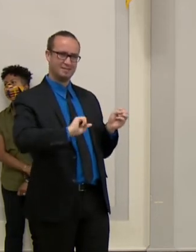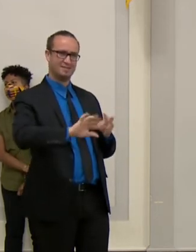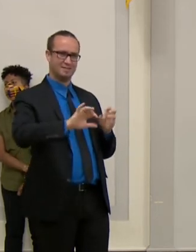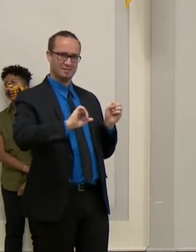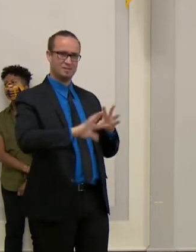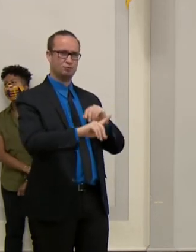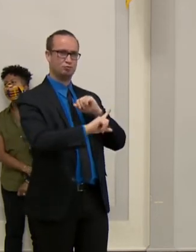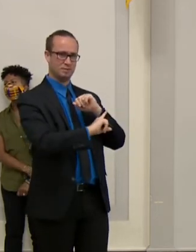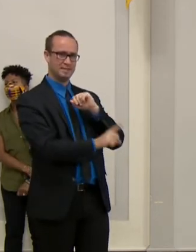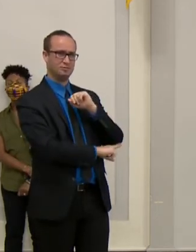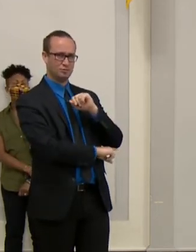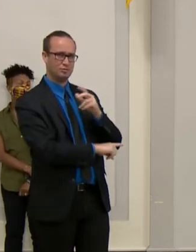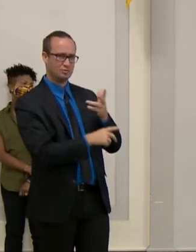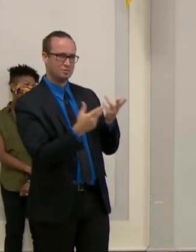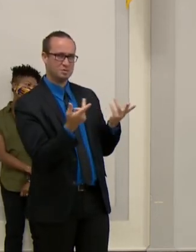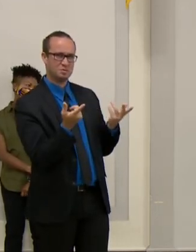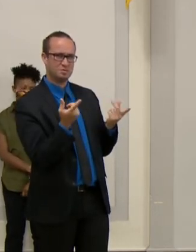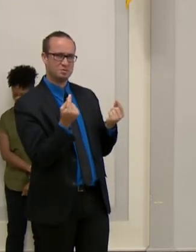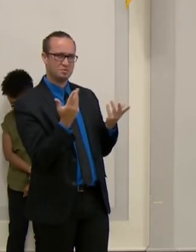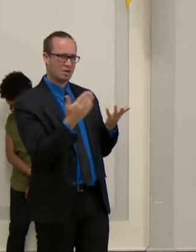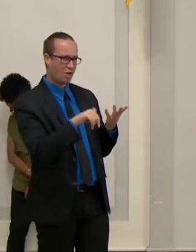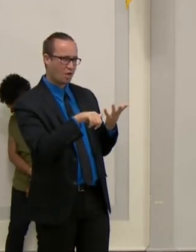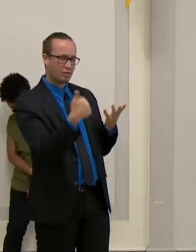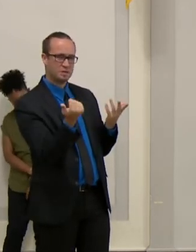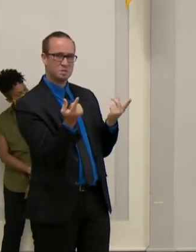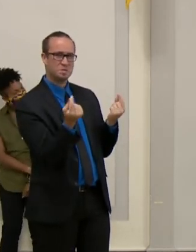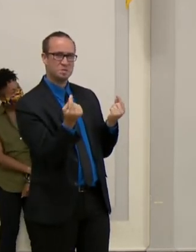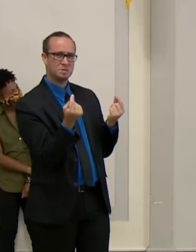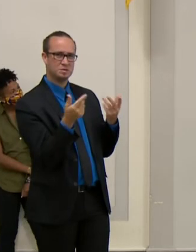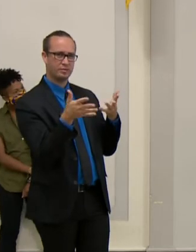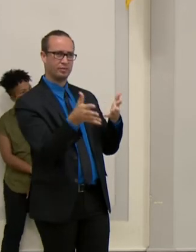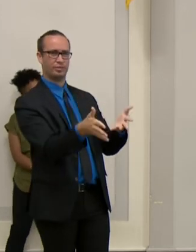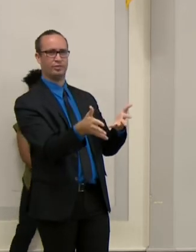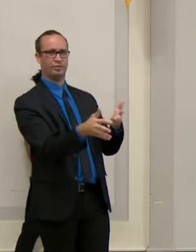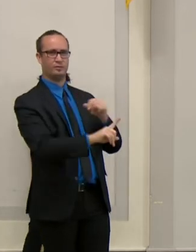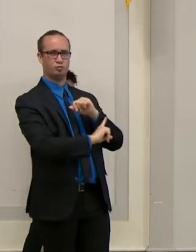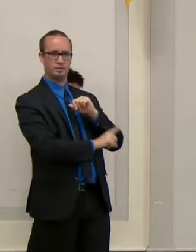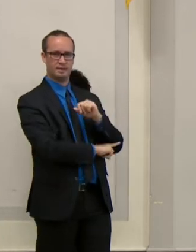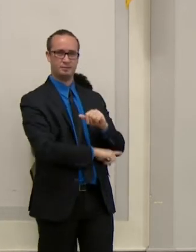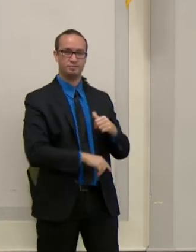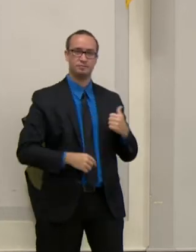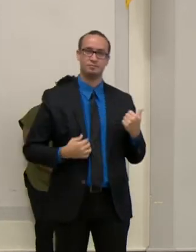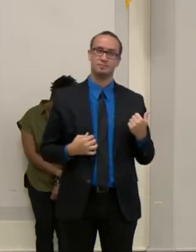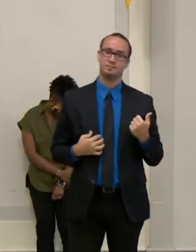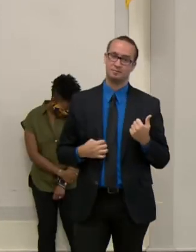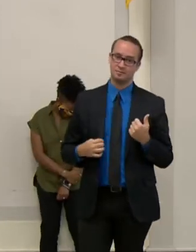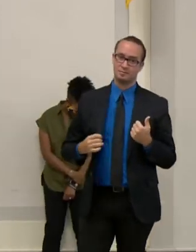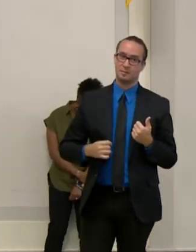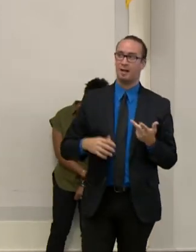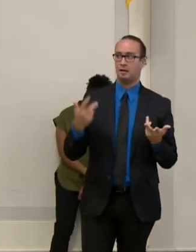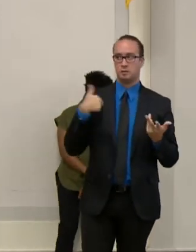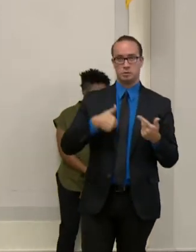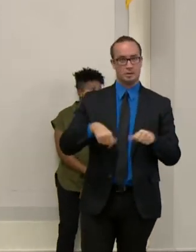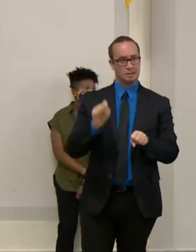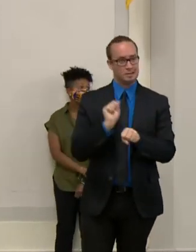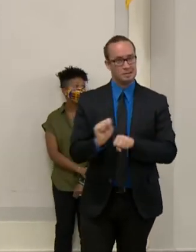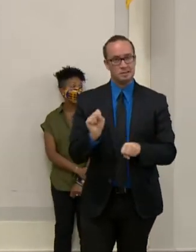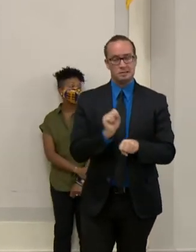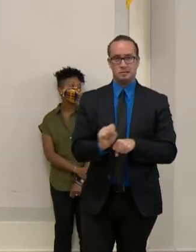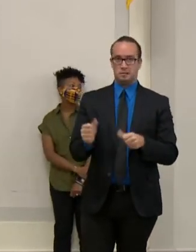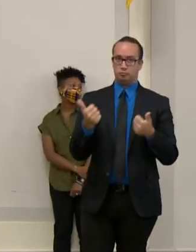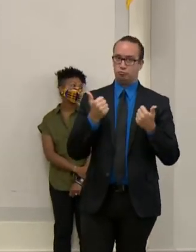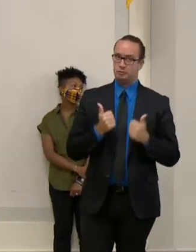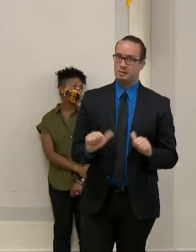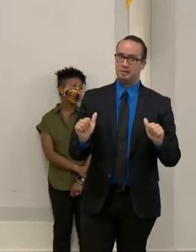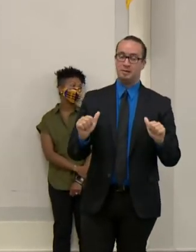doing in the interim? Well, I mean, we're doing the best we can with what we have. Um, as you know, some of our workers have tested positive,